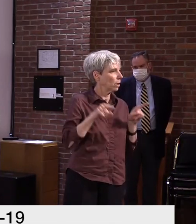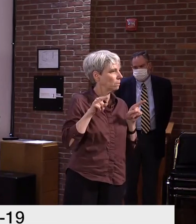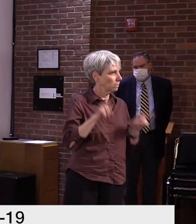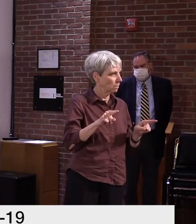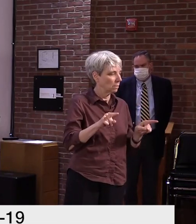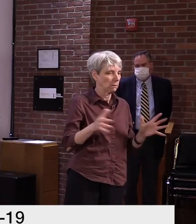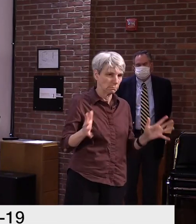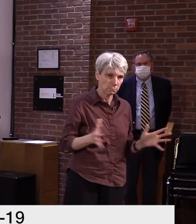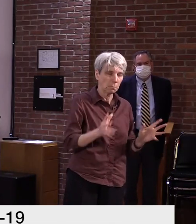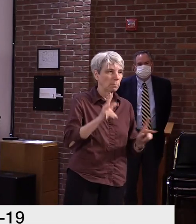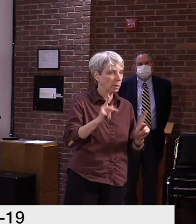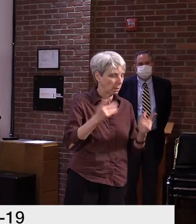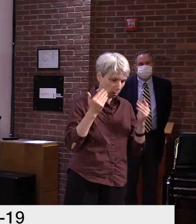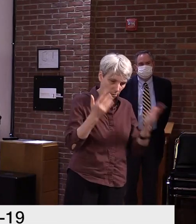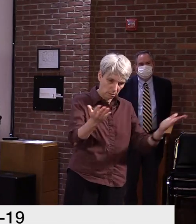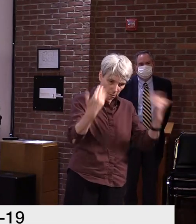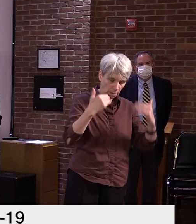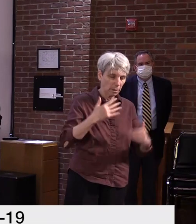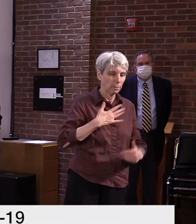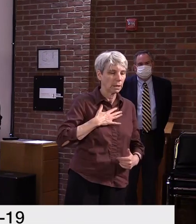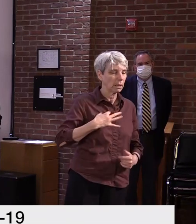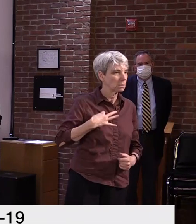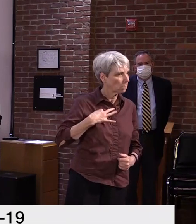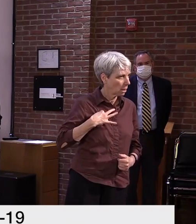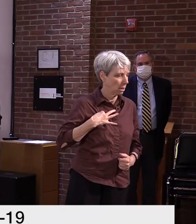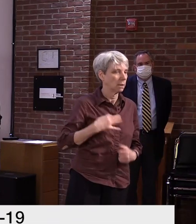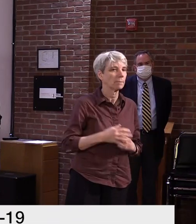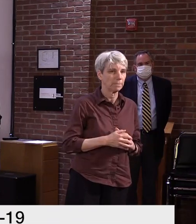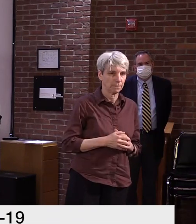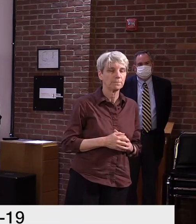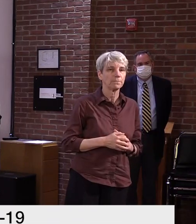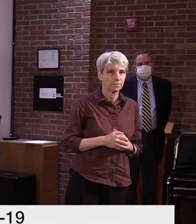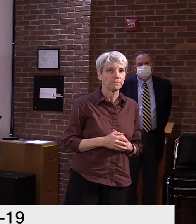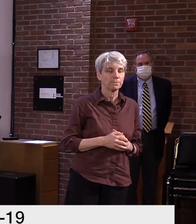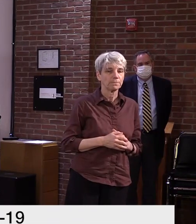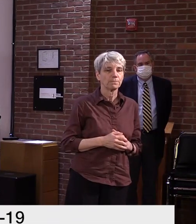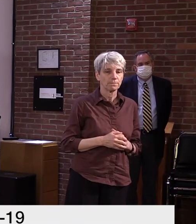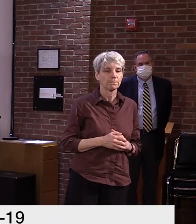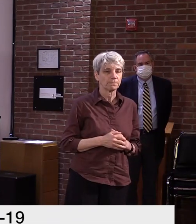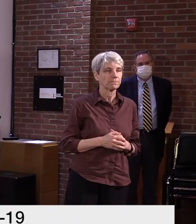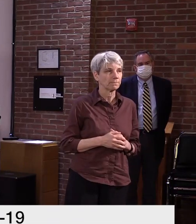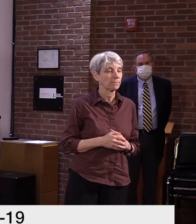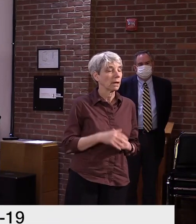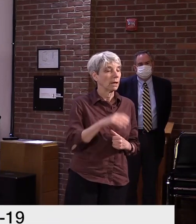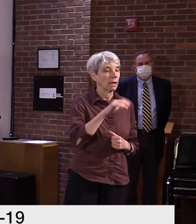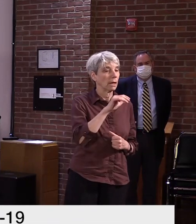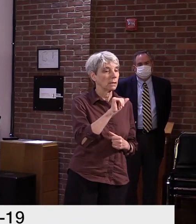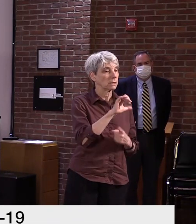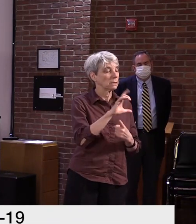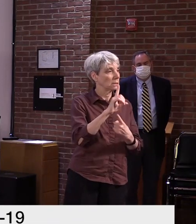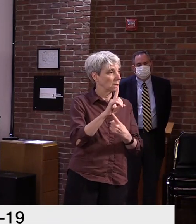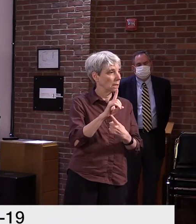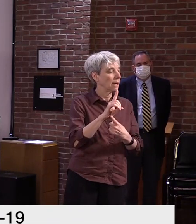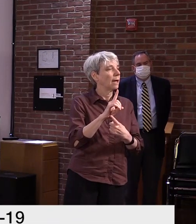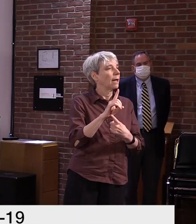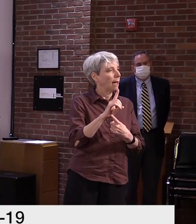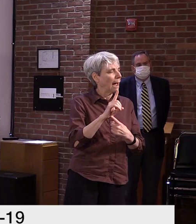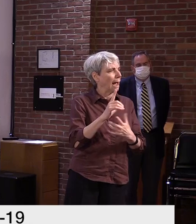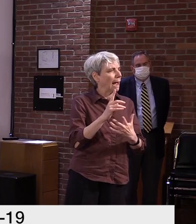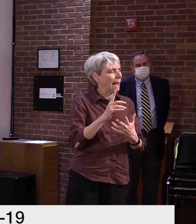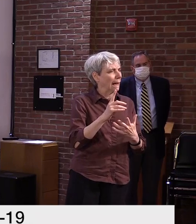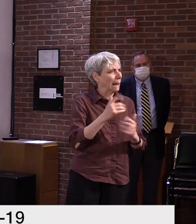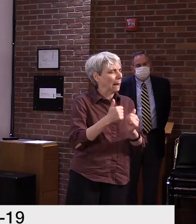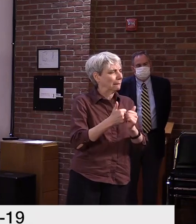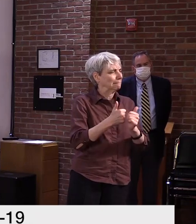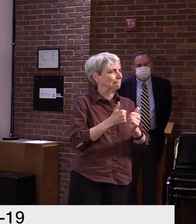So we would urge folks to please apply. It's the ACCD is taking a little longer, but we